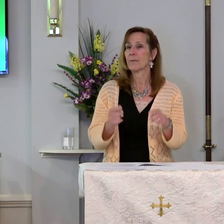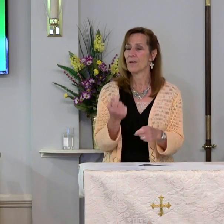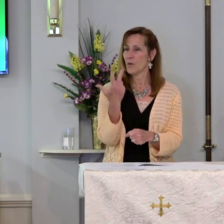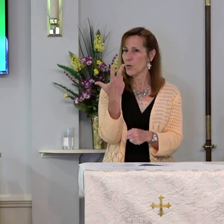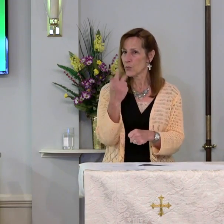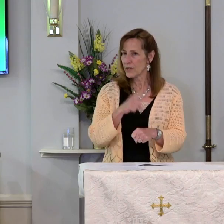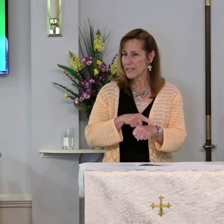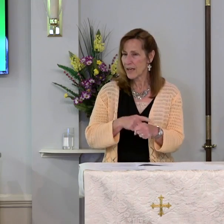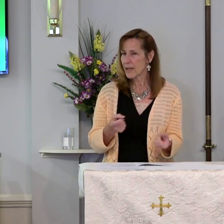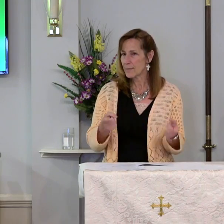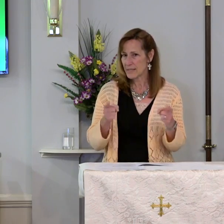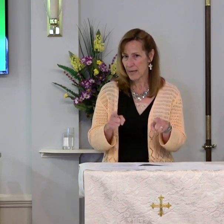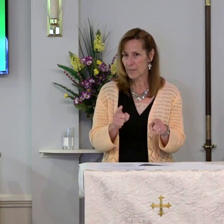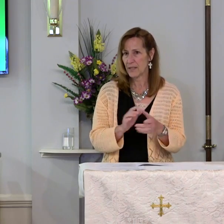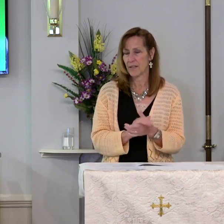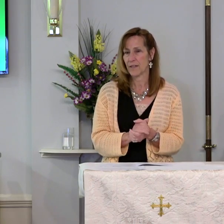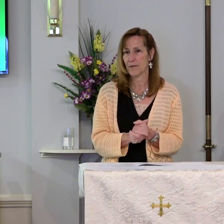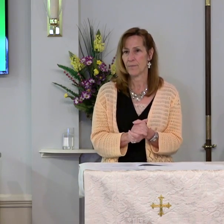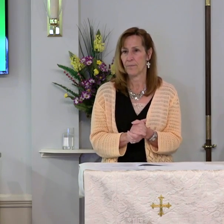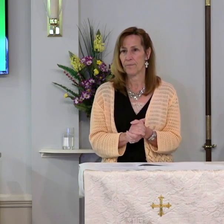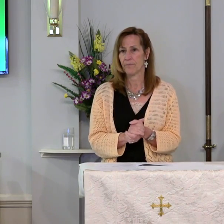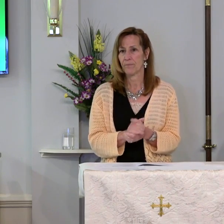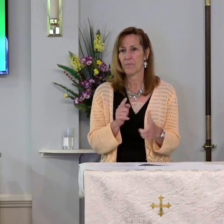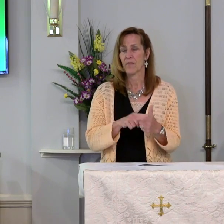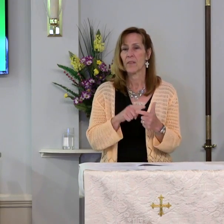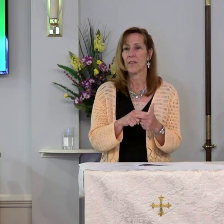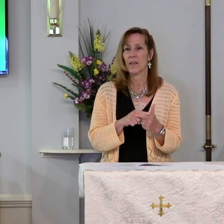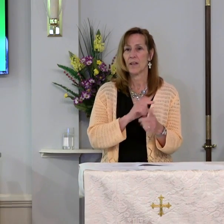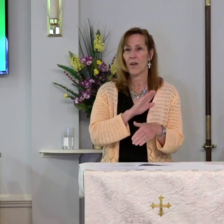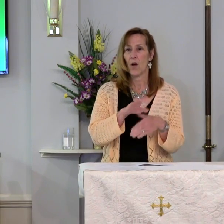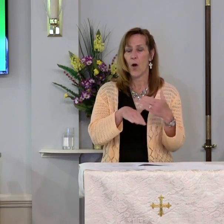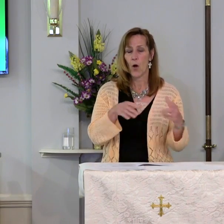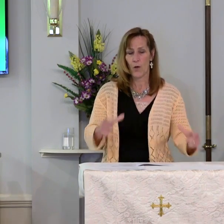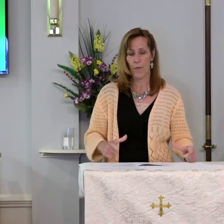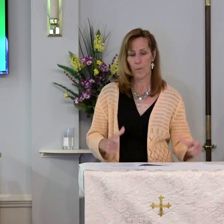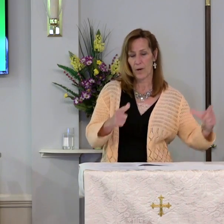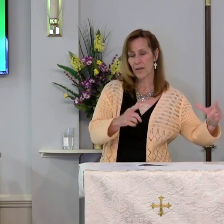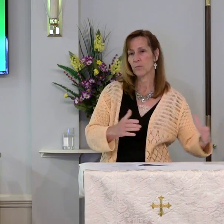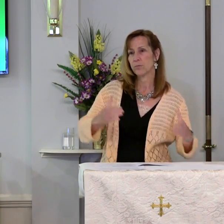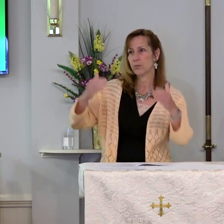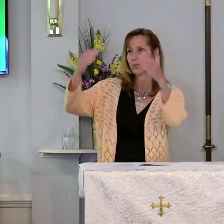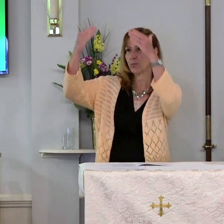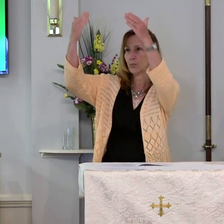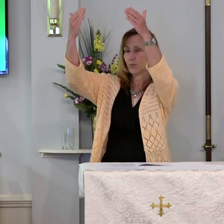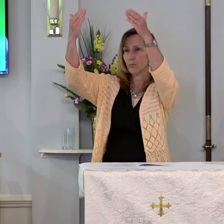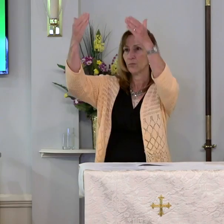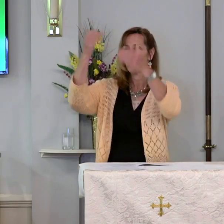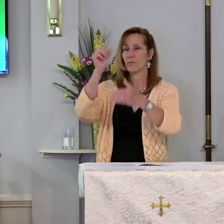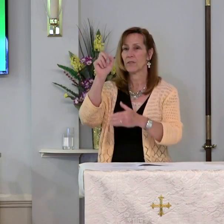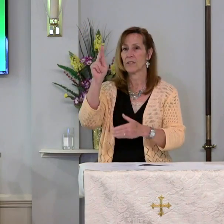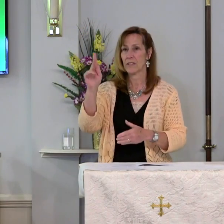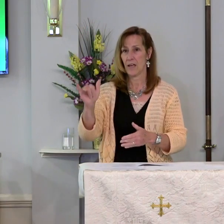three times. Then the whole thing was taken back into the sky.